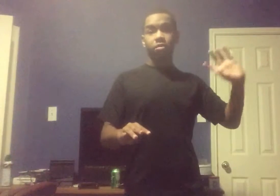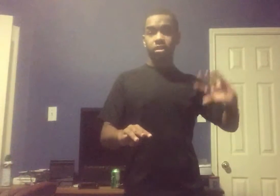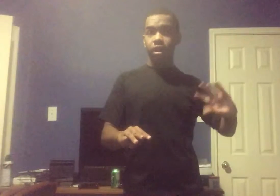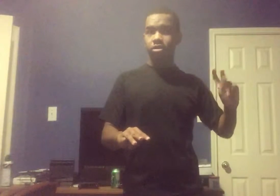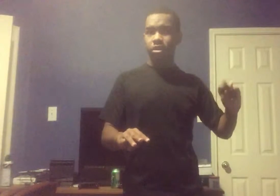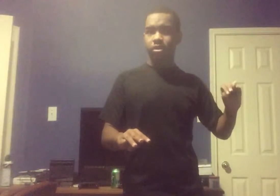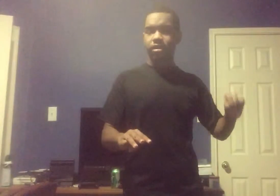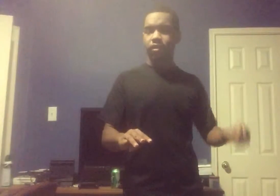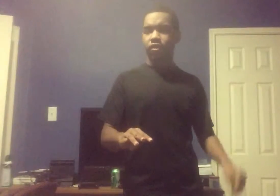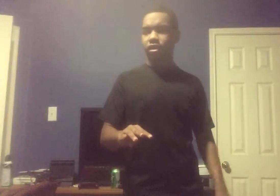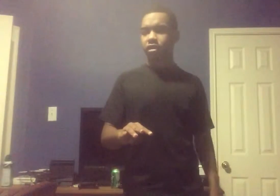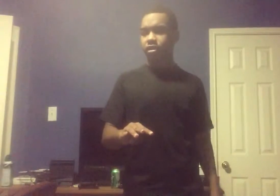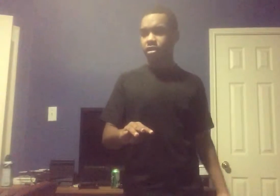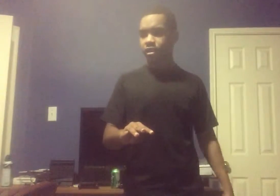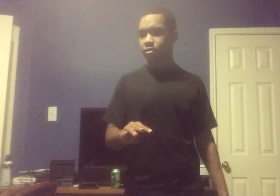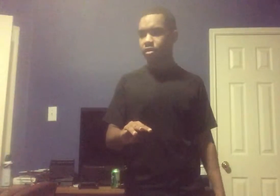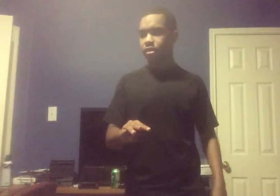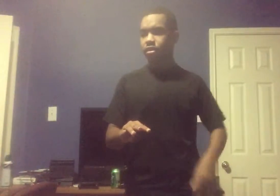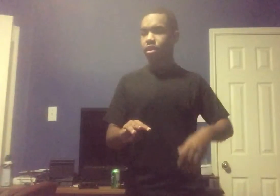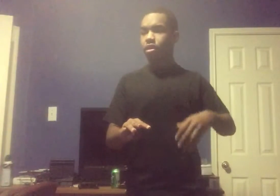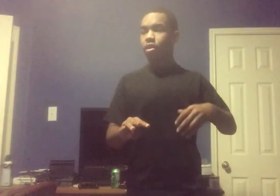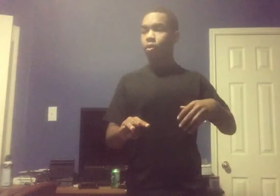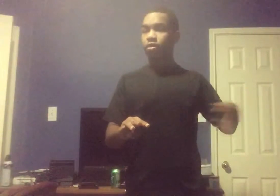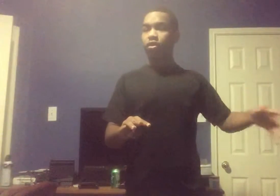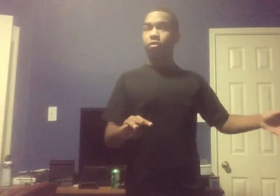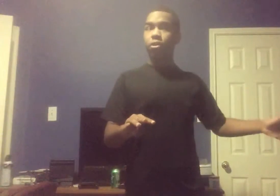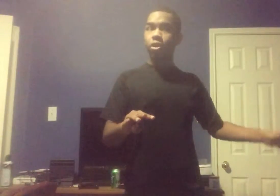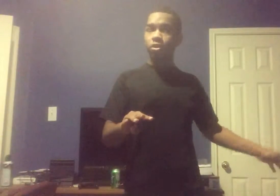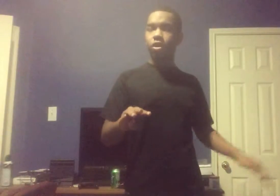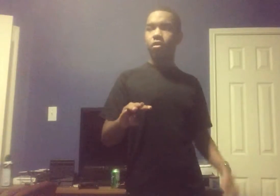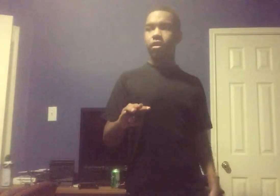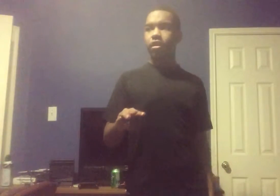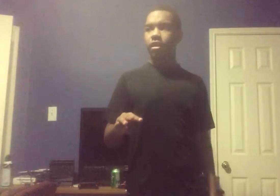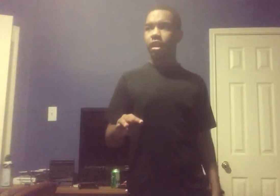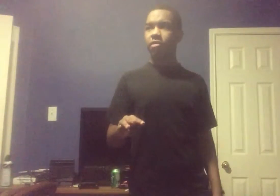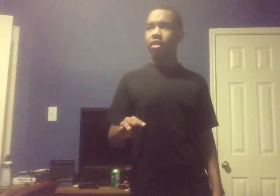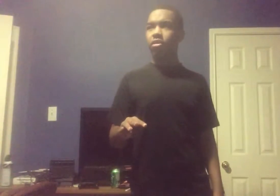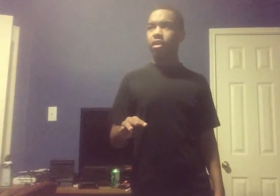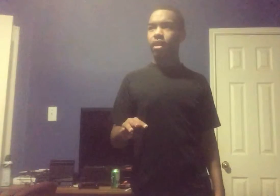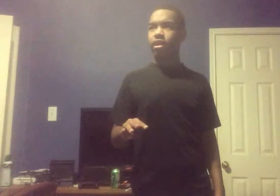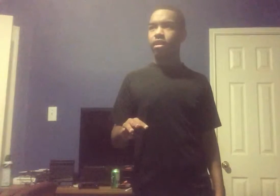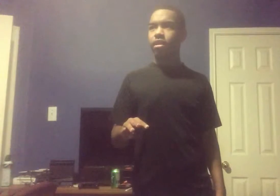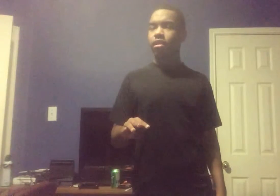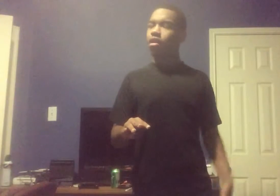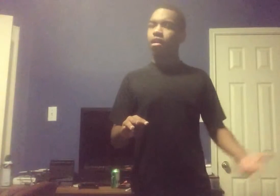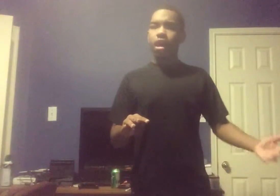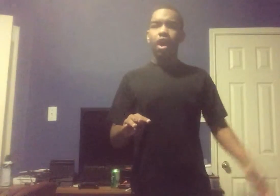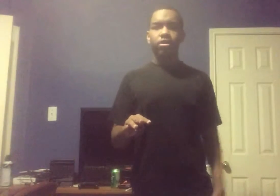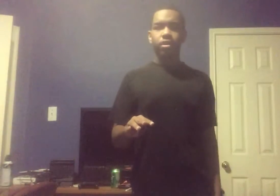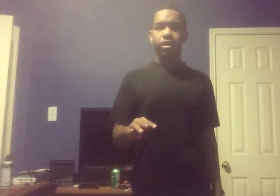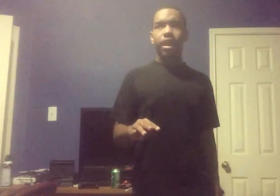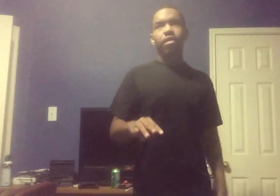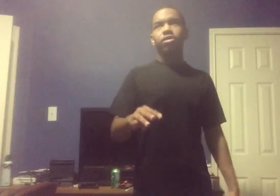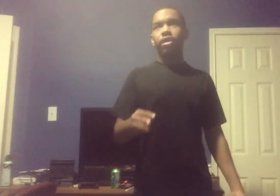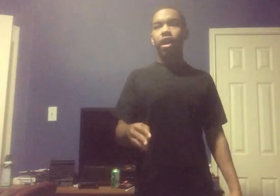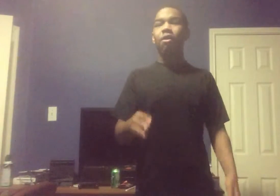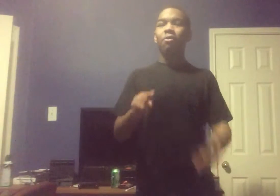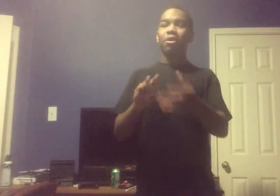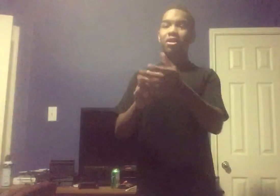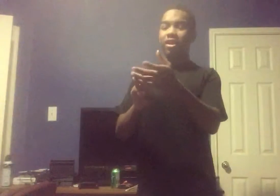Michelle Jones as they thought he was Was from her Cola. And I'm like, okay, I should have done that So now we're going to